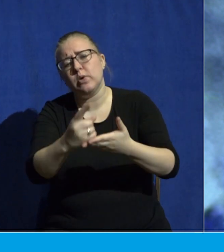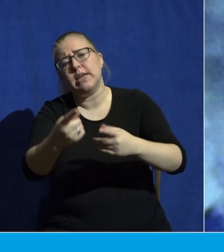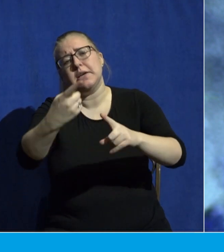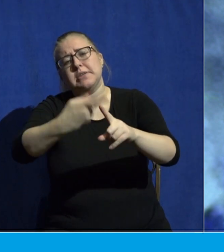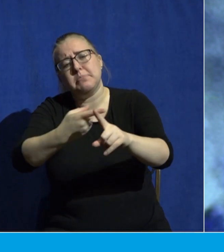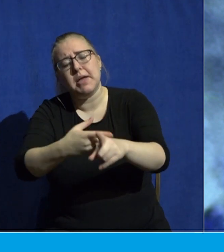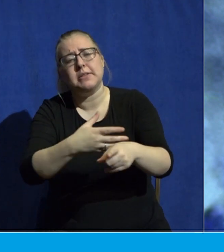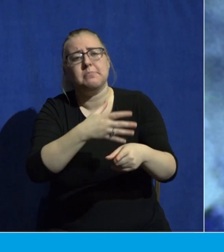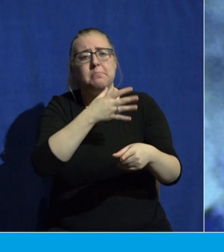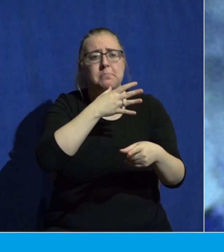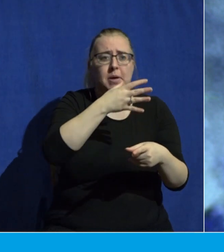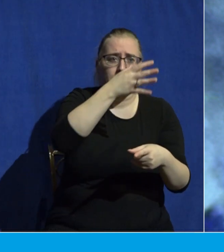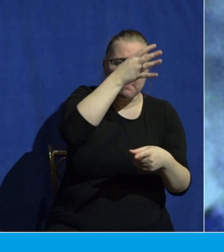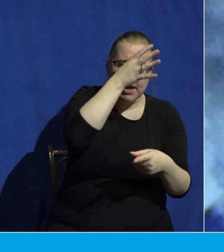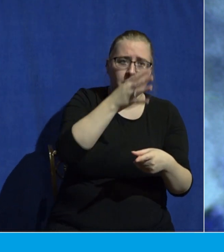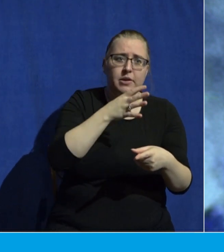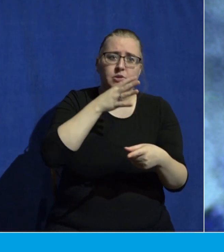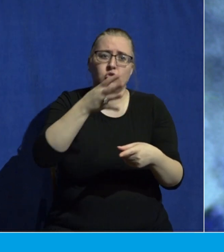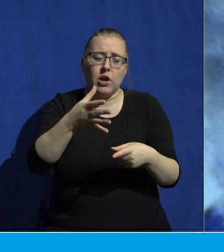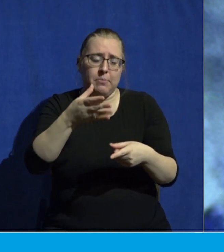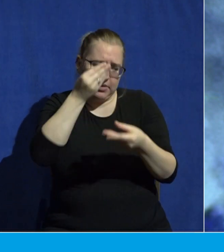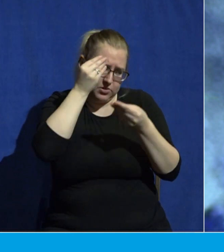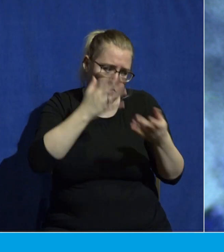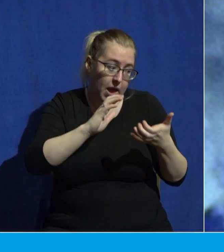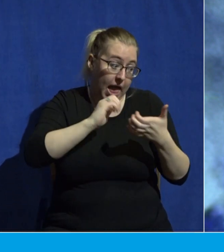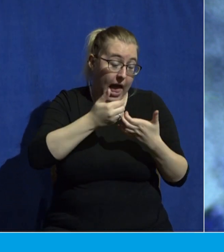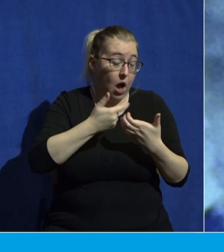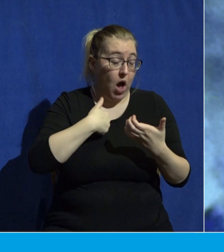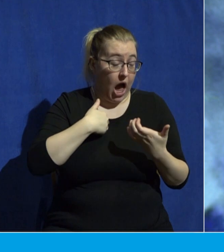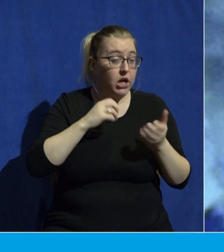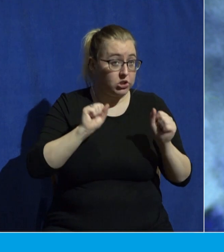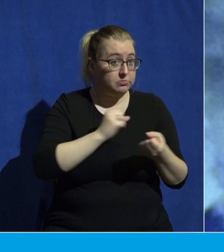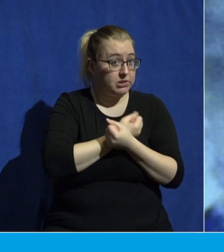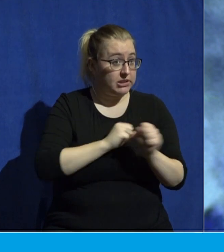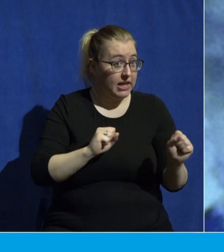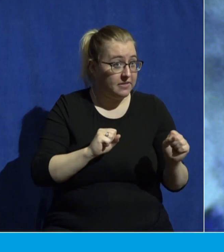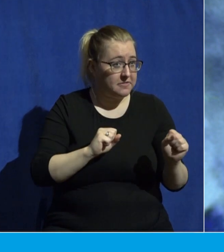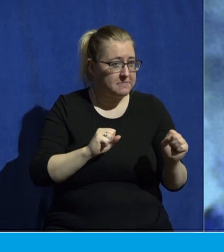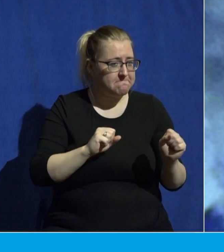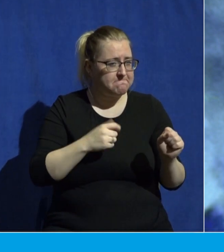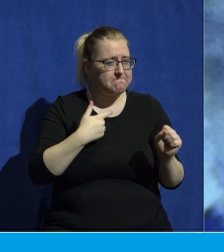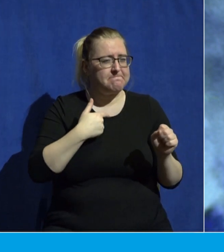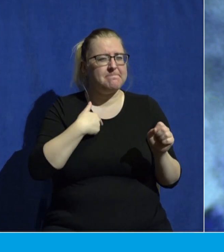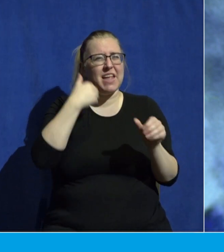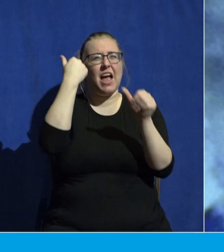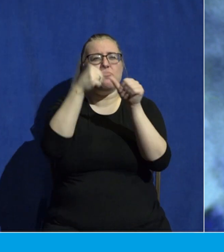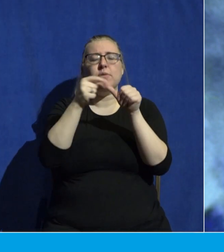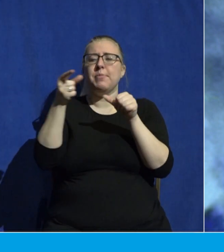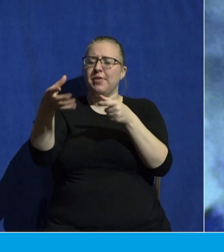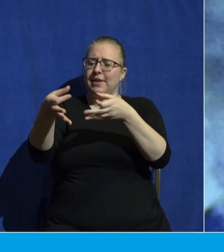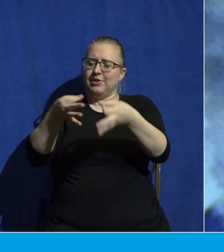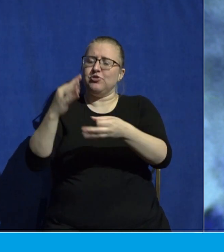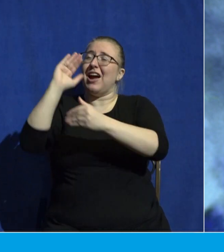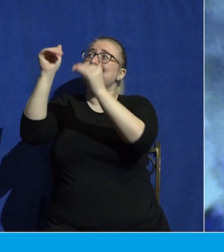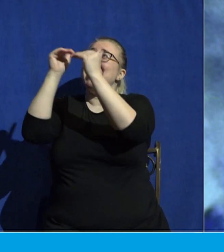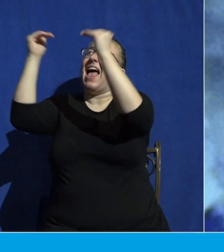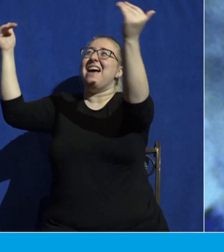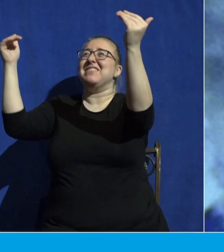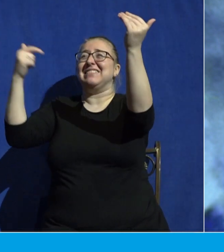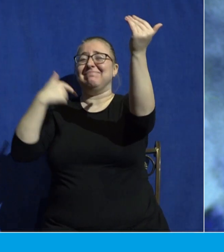began to share how I, too, could be saved. And I remember when they described heaven, I just wasn't that impressed.